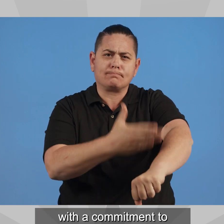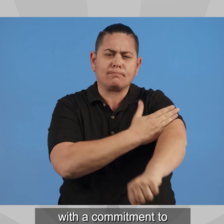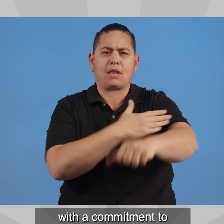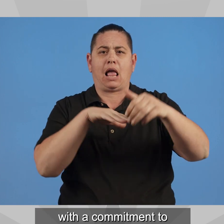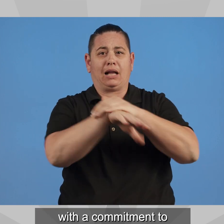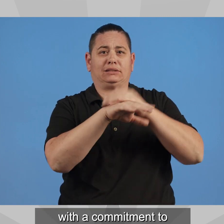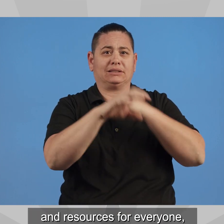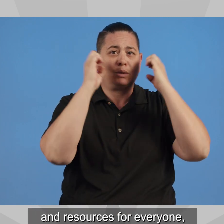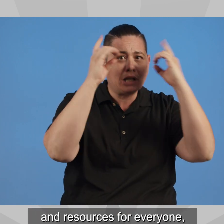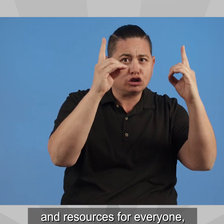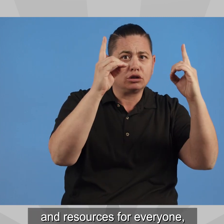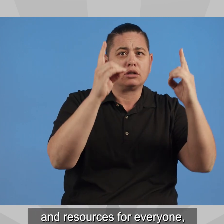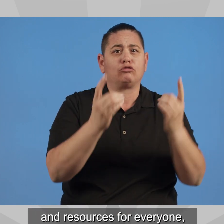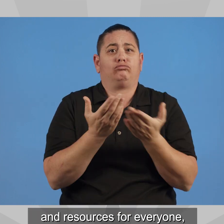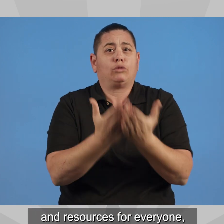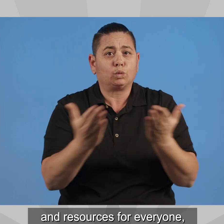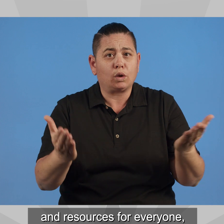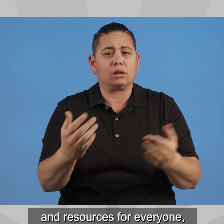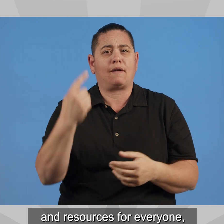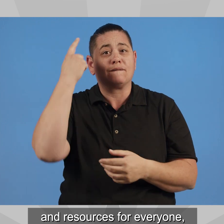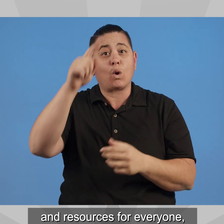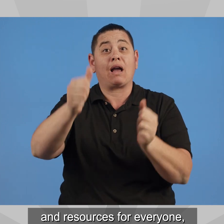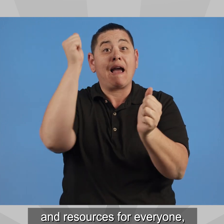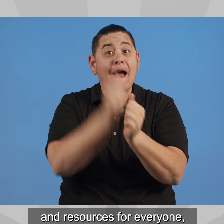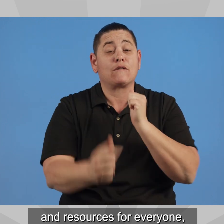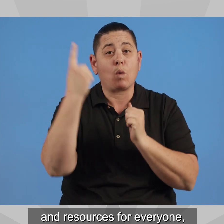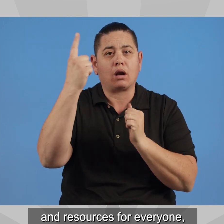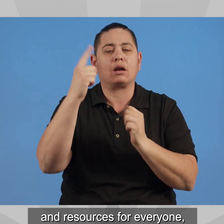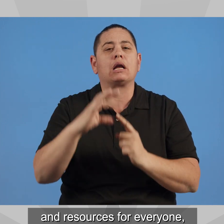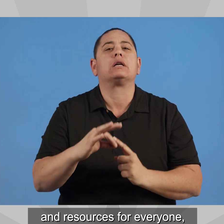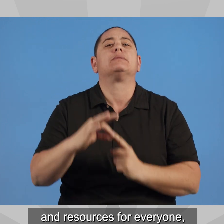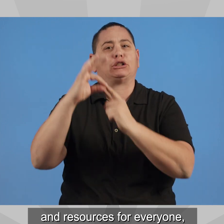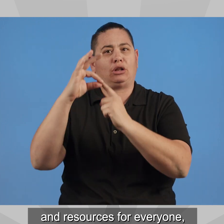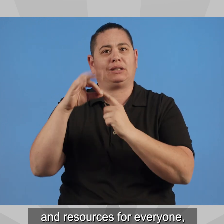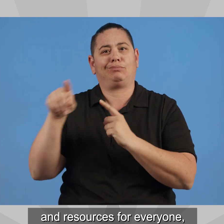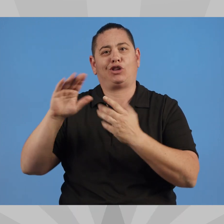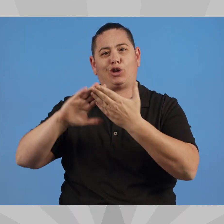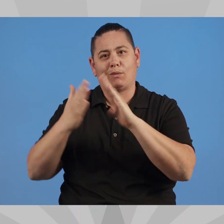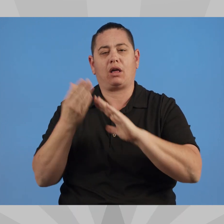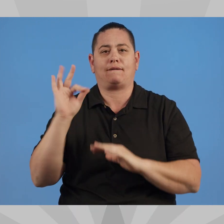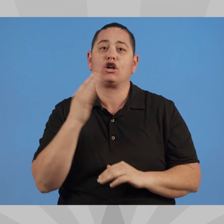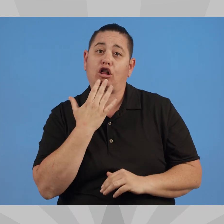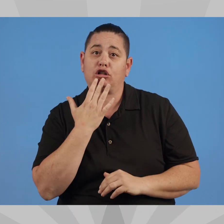education, and resources for everyone, especially communities of color.